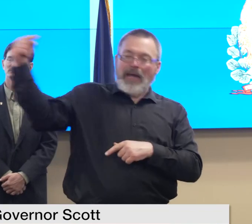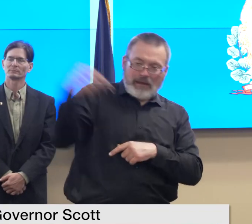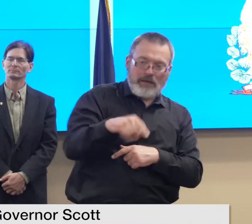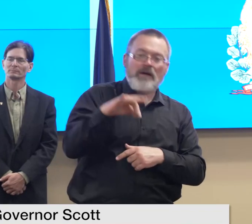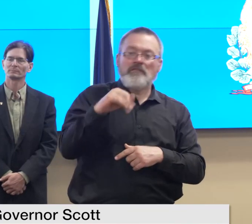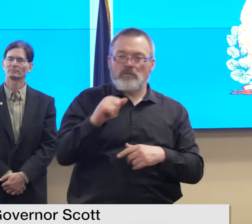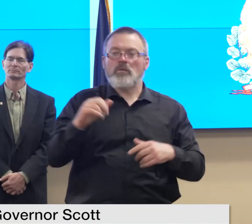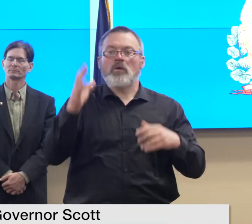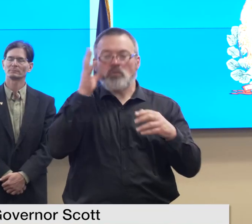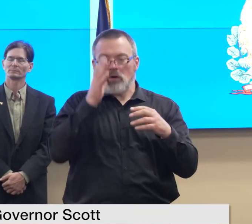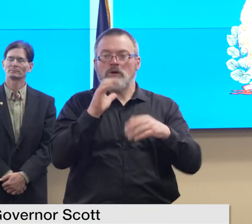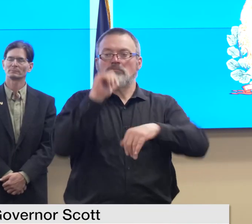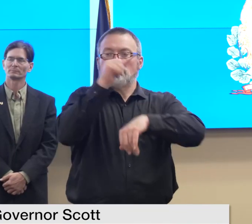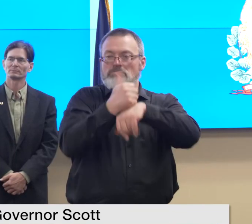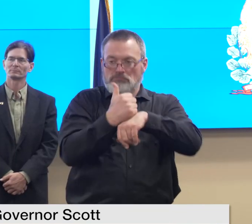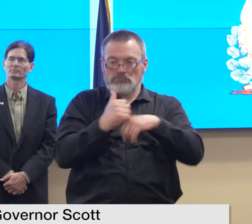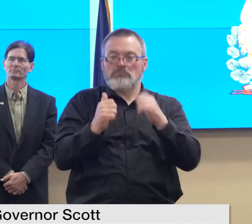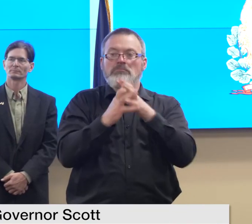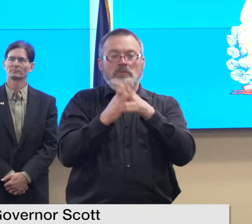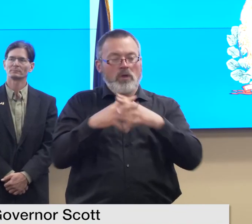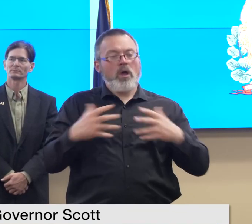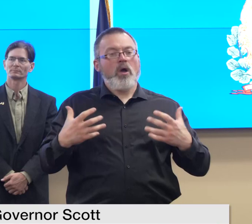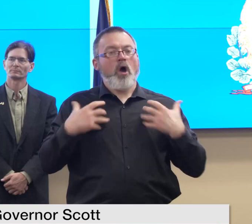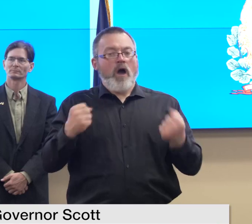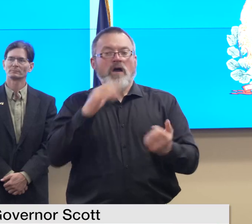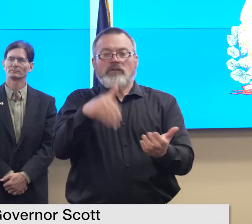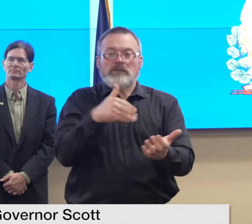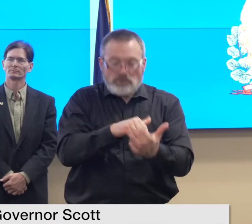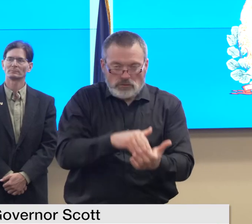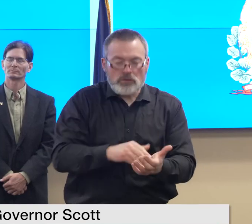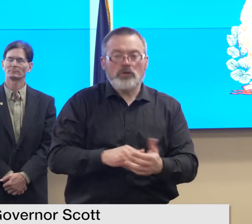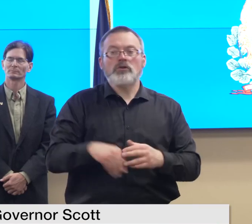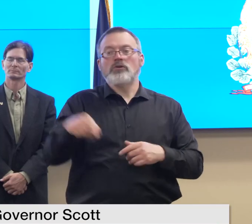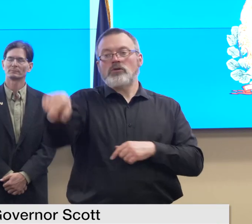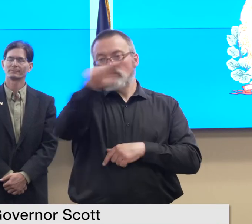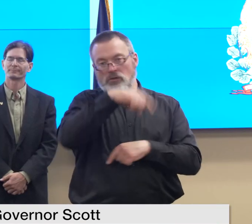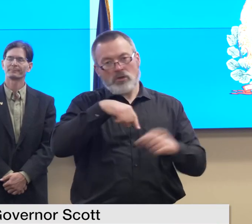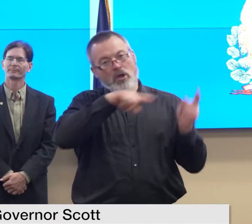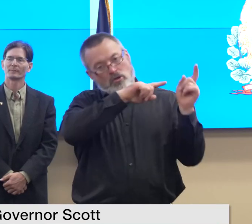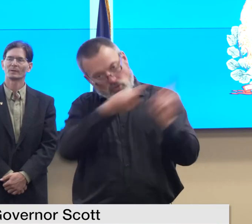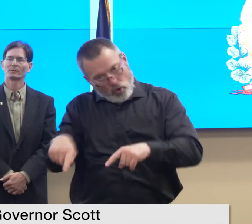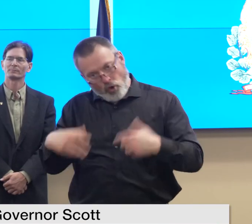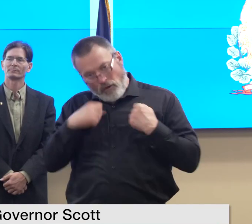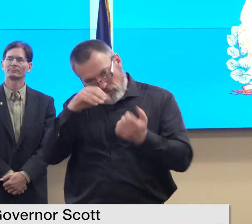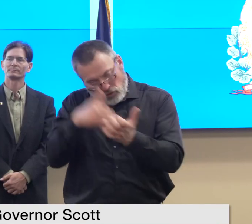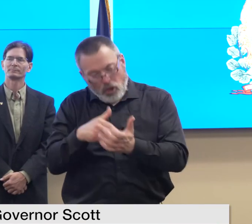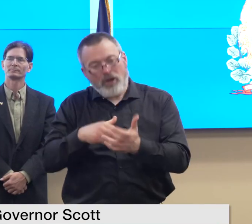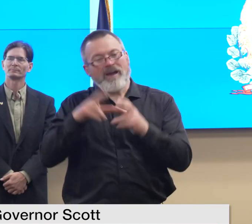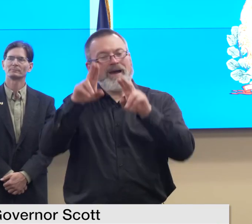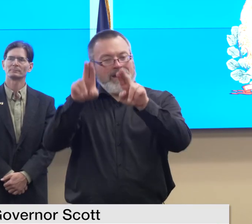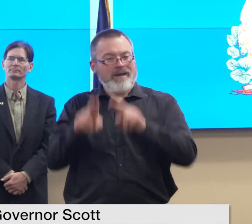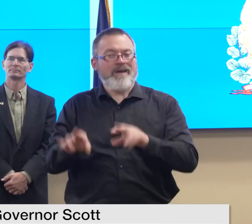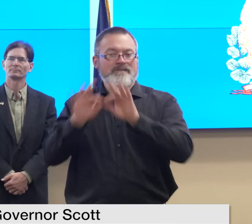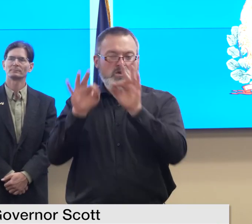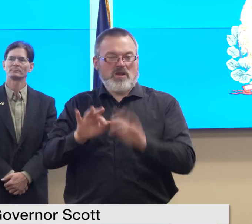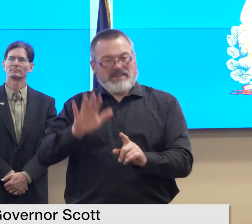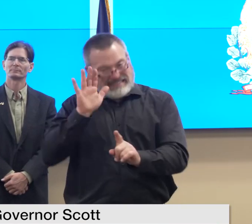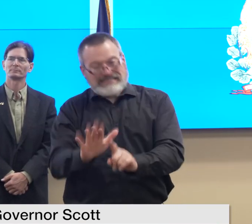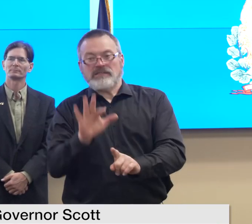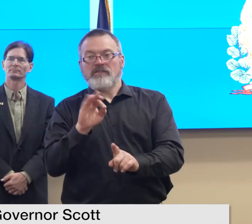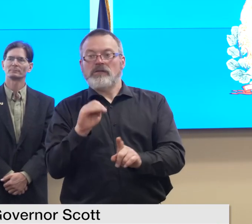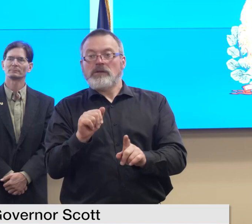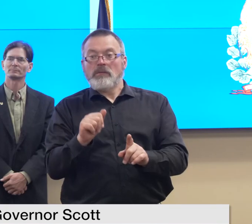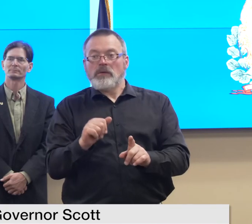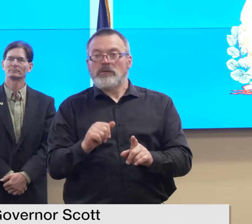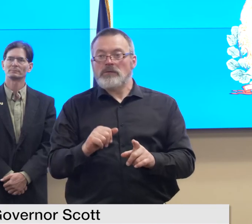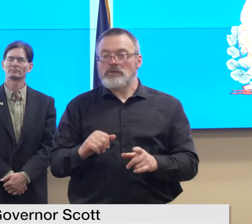centers for individual citizens to go sign up for fema to go to their location and inspect their homes and fill out the paperwork